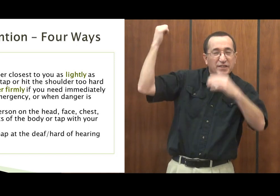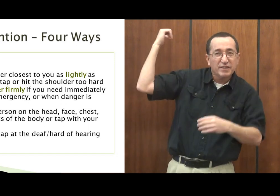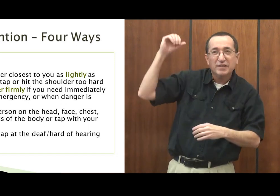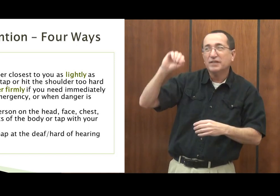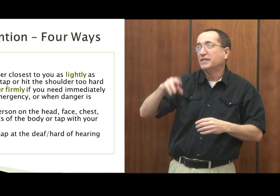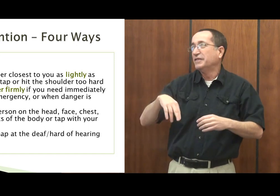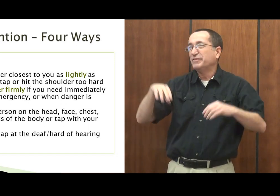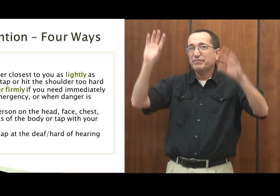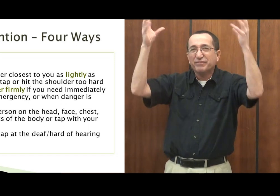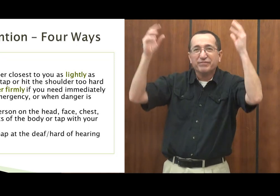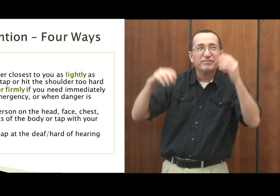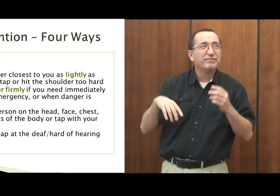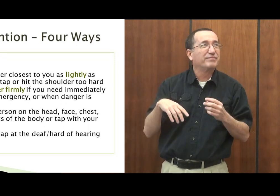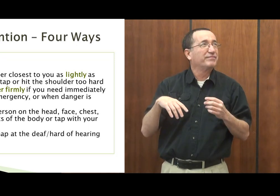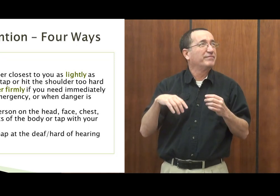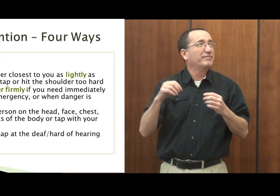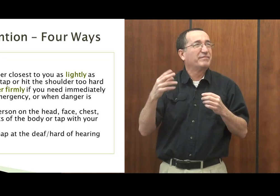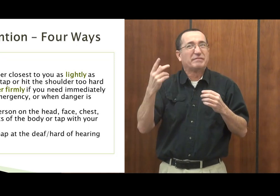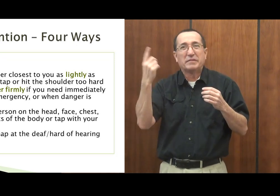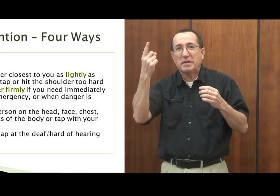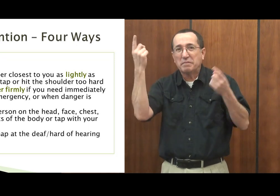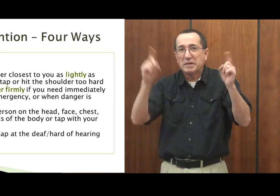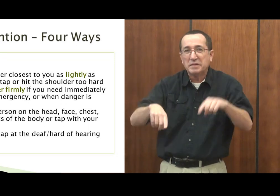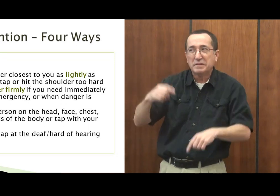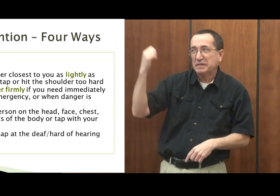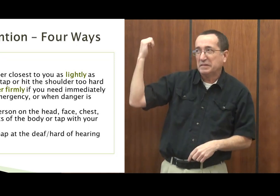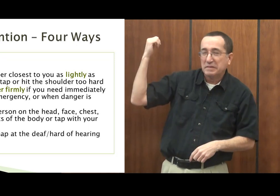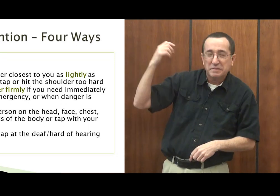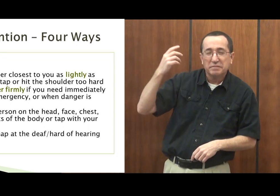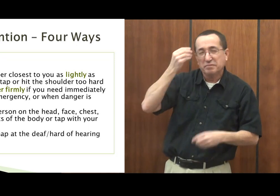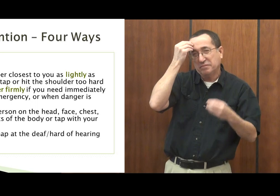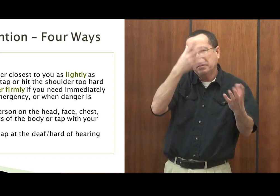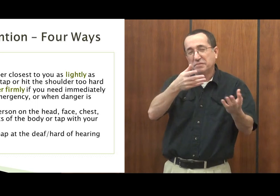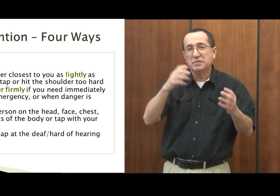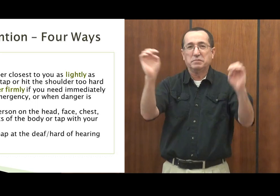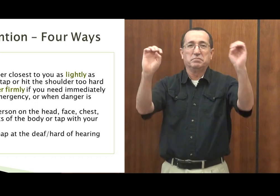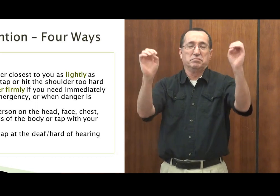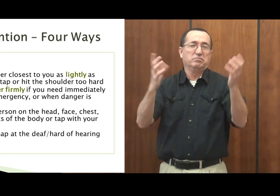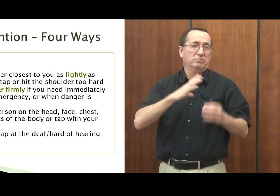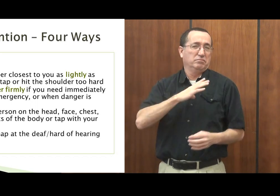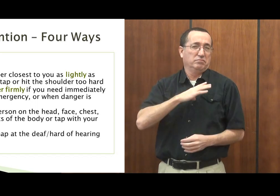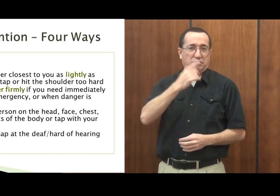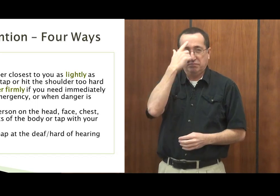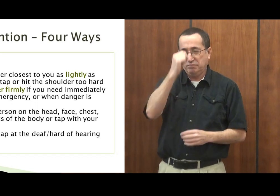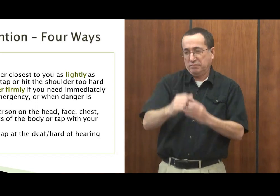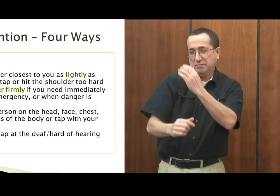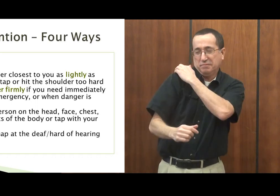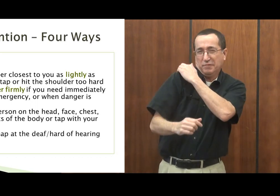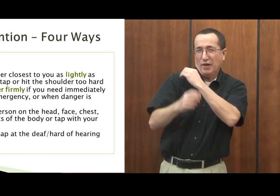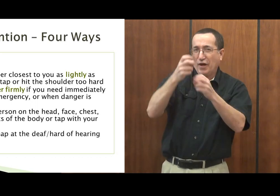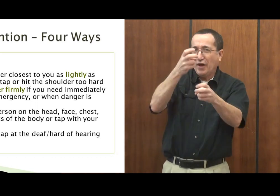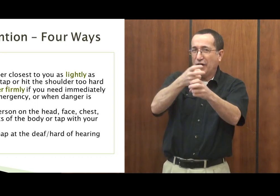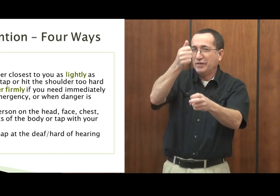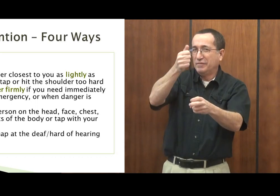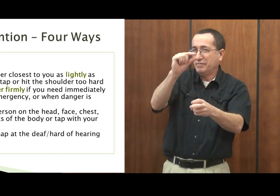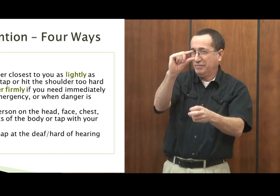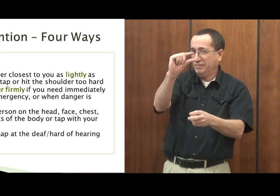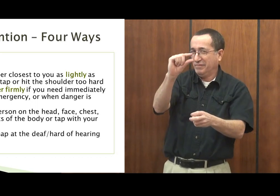If there's a fire or a fire alarm or fire drills happening like that, going up and tap